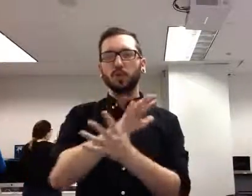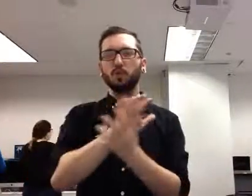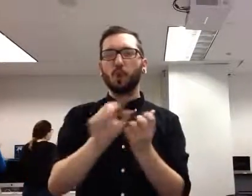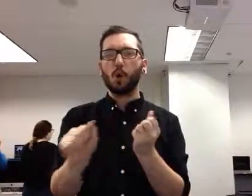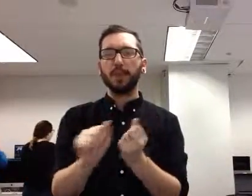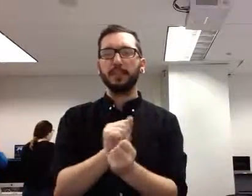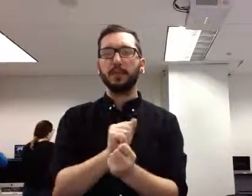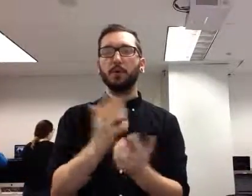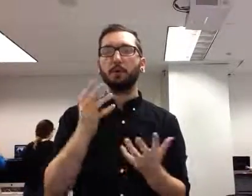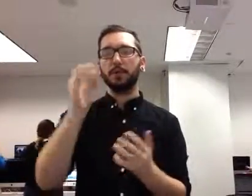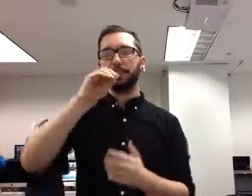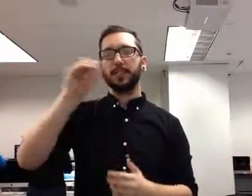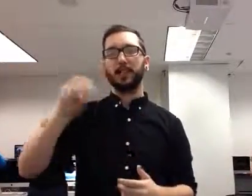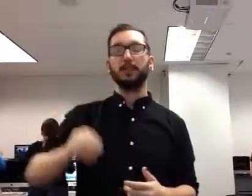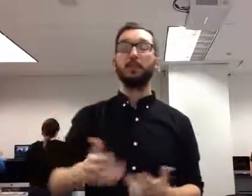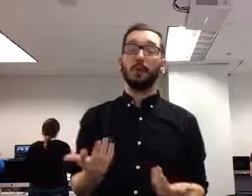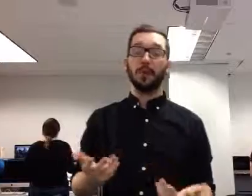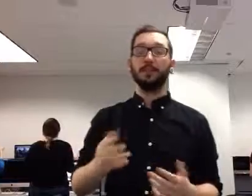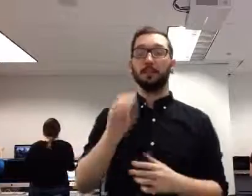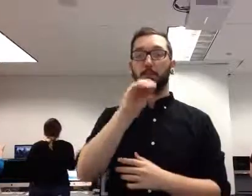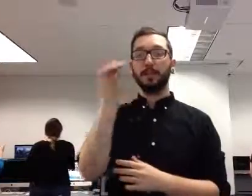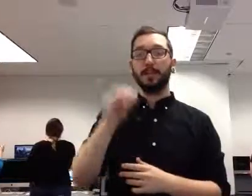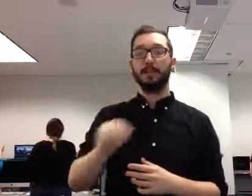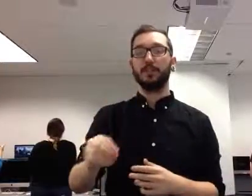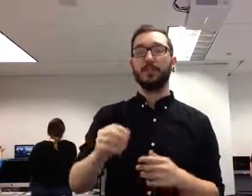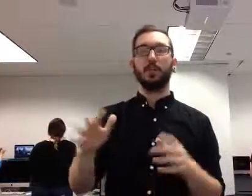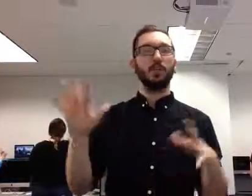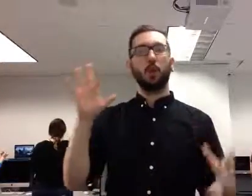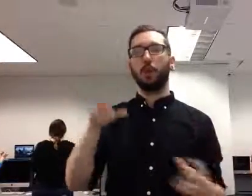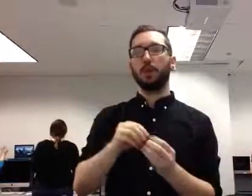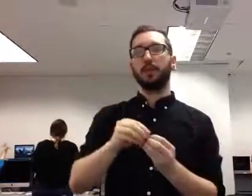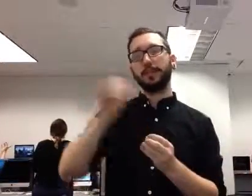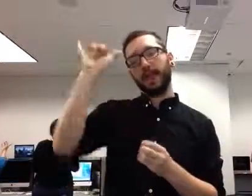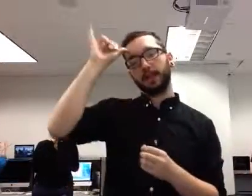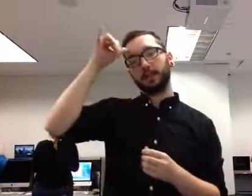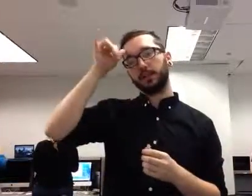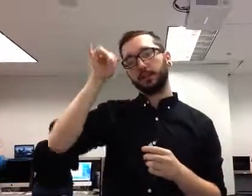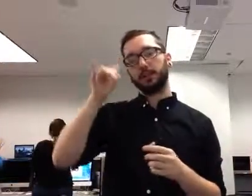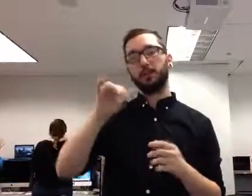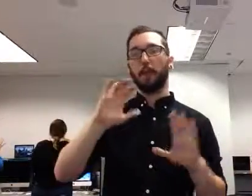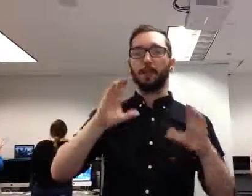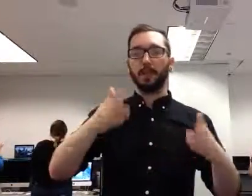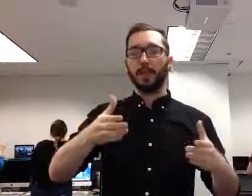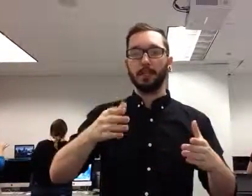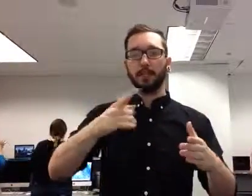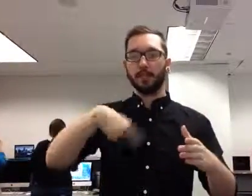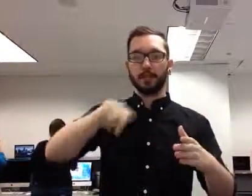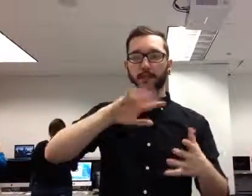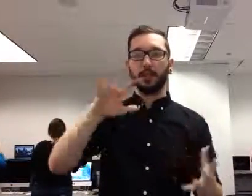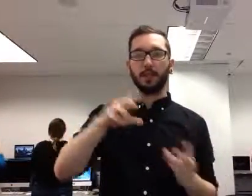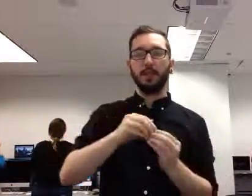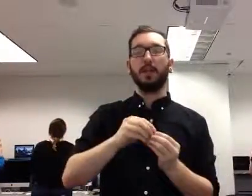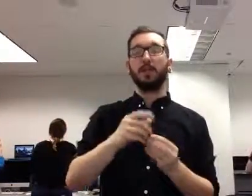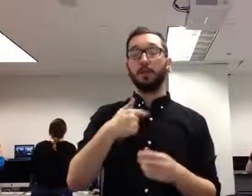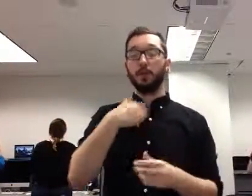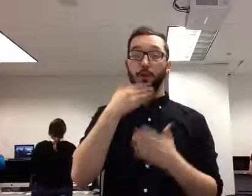percentages, you know, so total cattle population, it's a good question. I would say probably